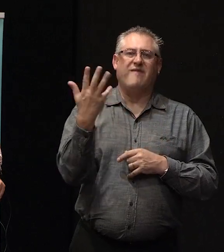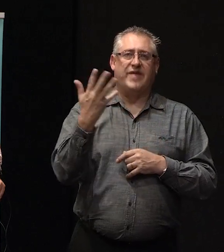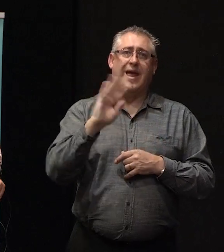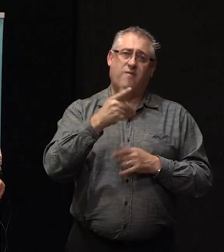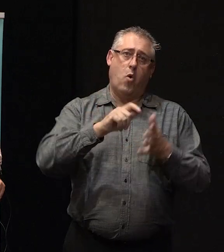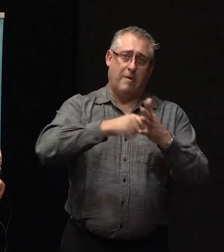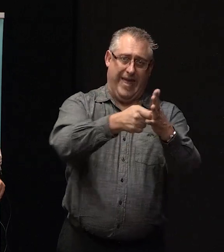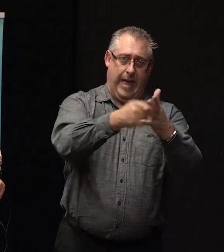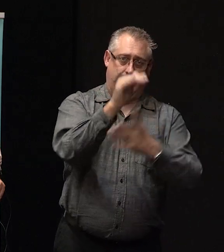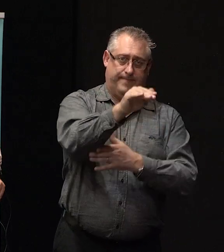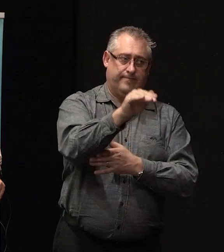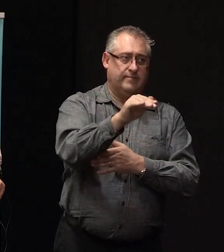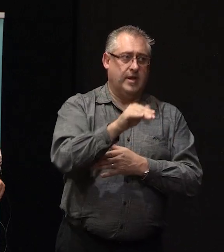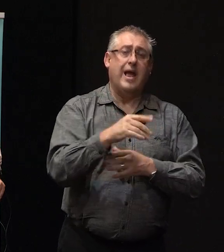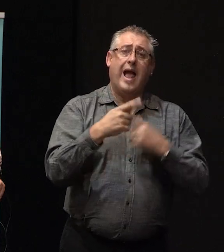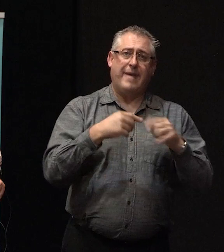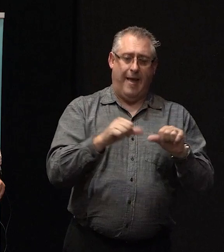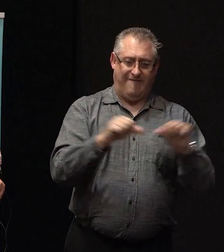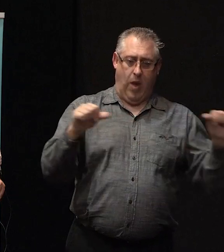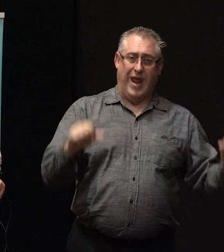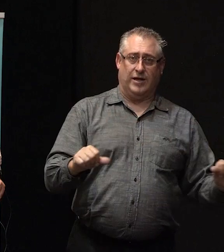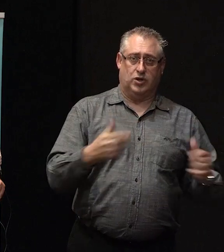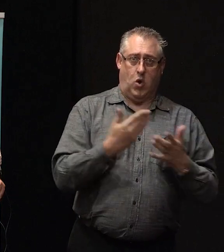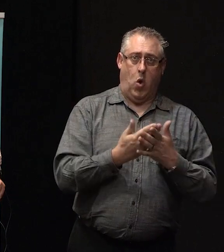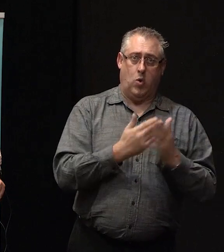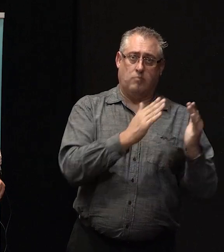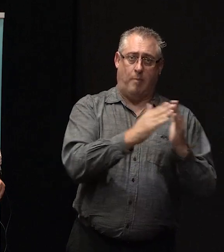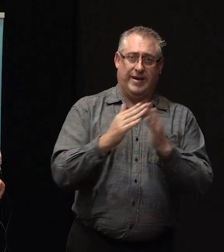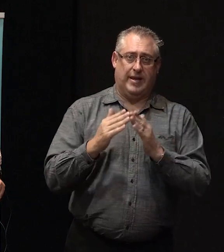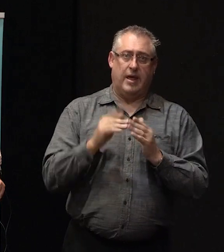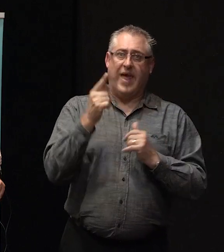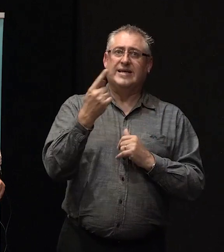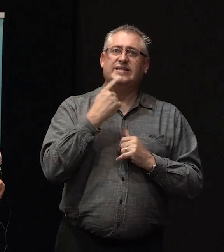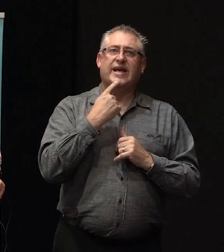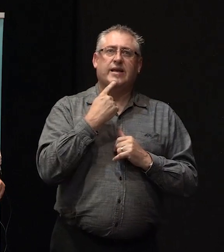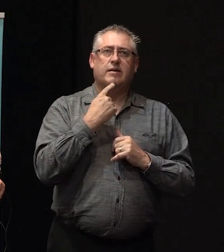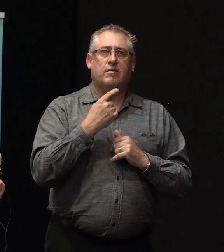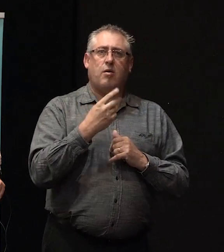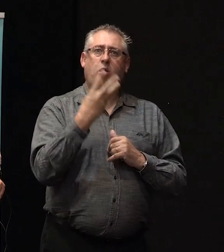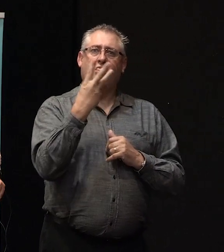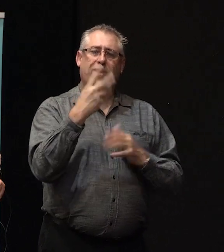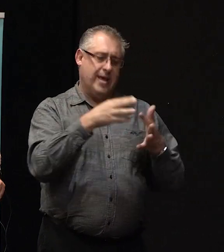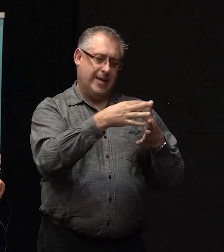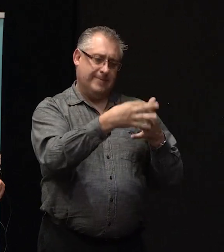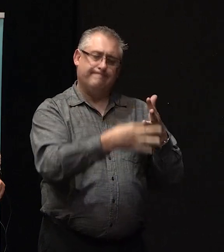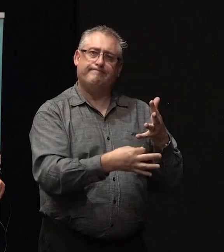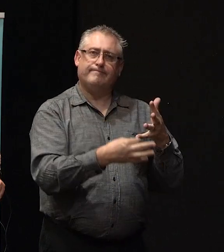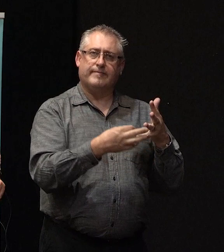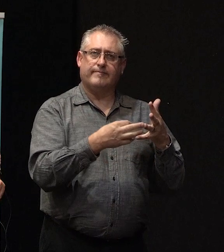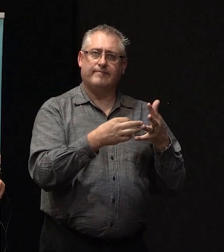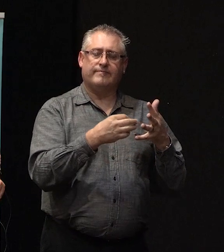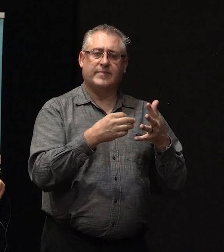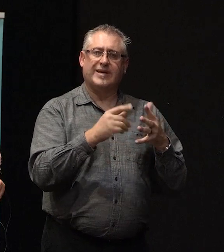Now this was in regards to the foundations on property, and they said that there was three alternatives to different types of